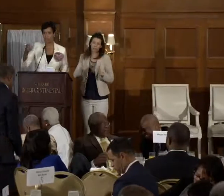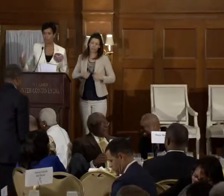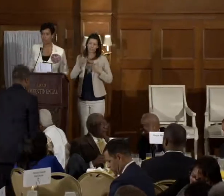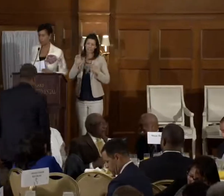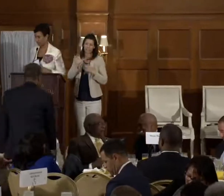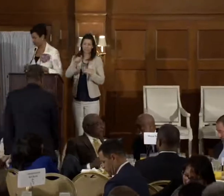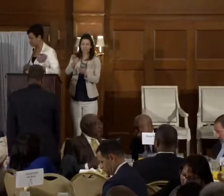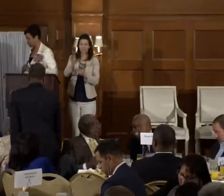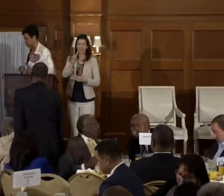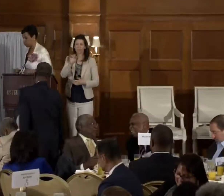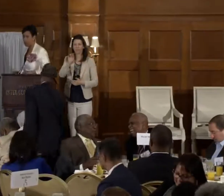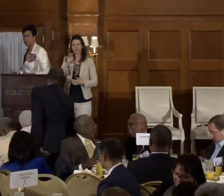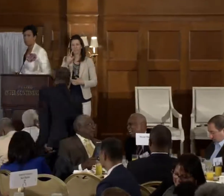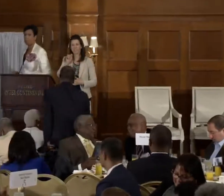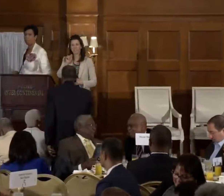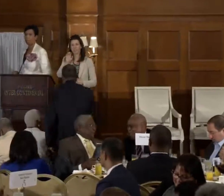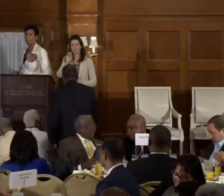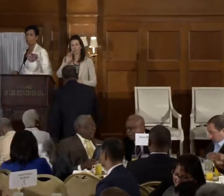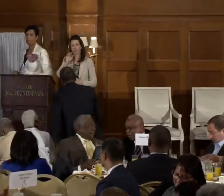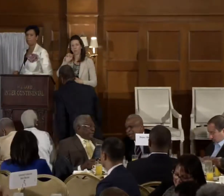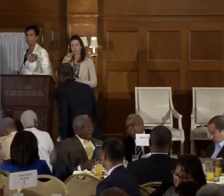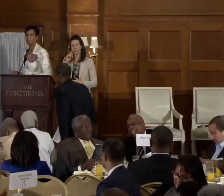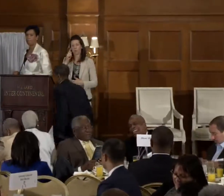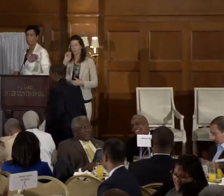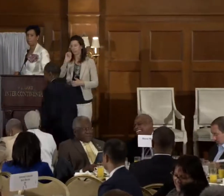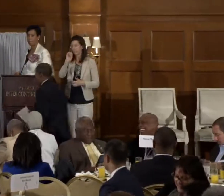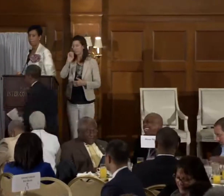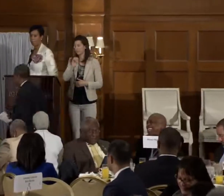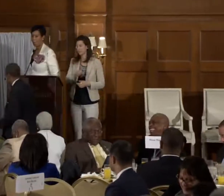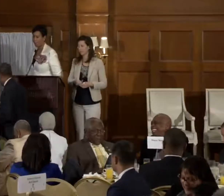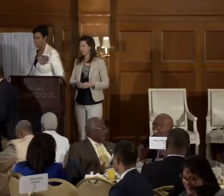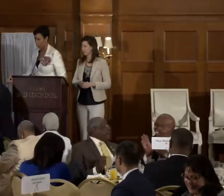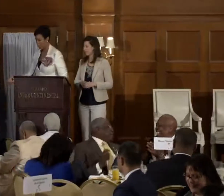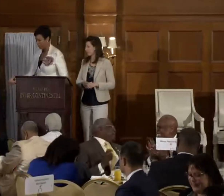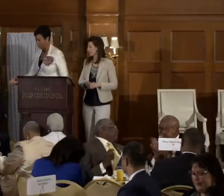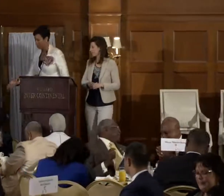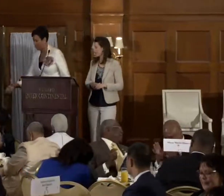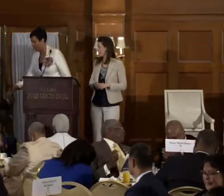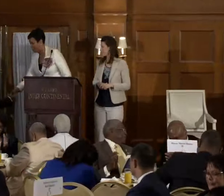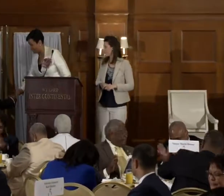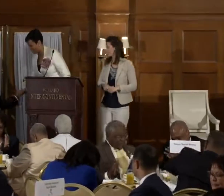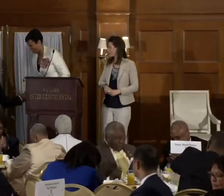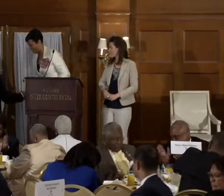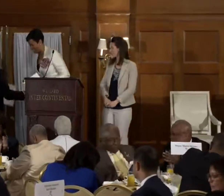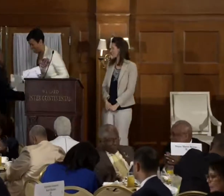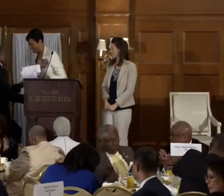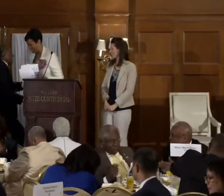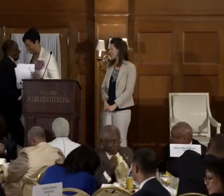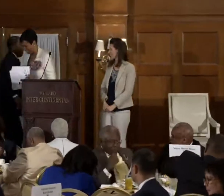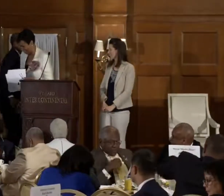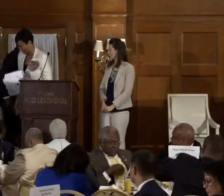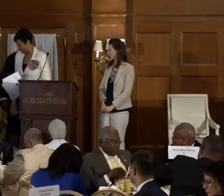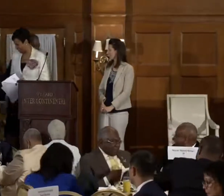Vincent Orange. Thank you.